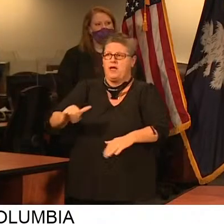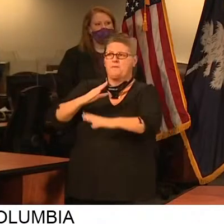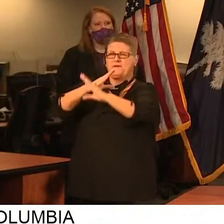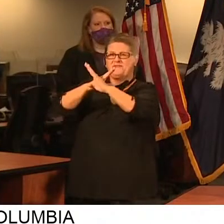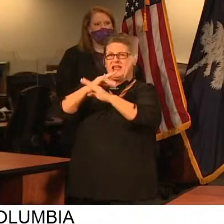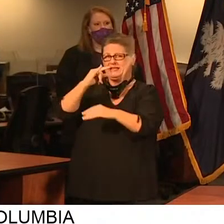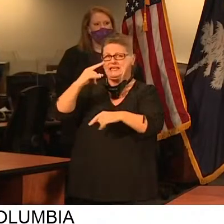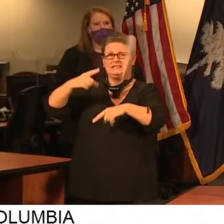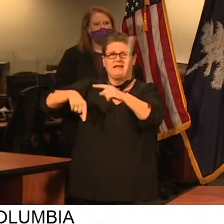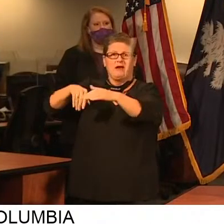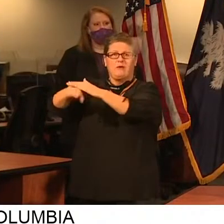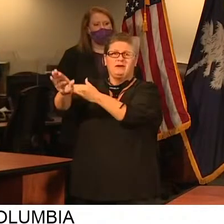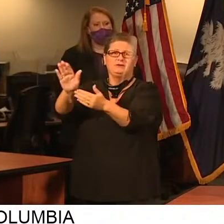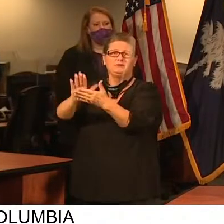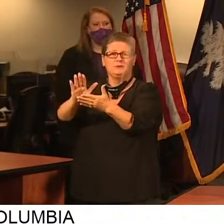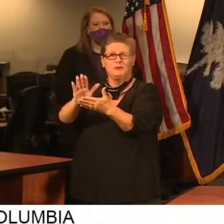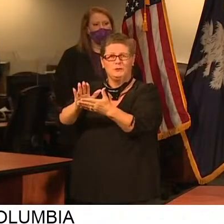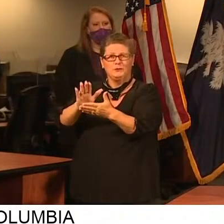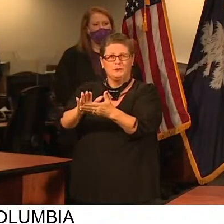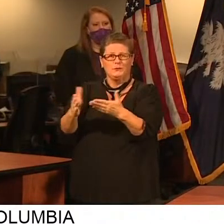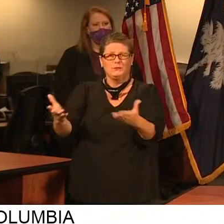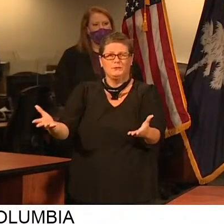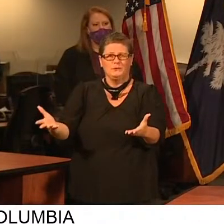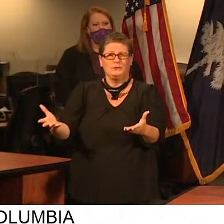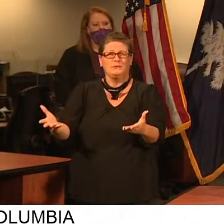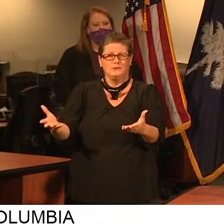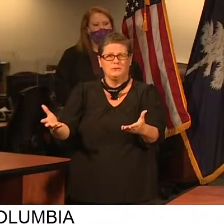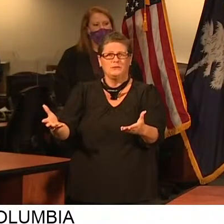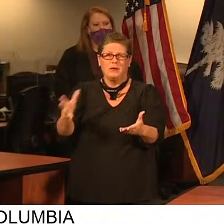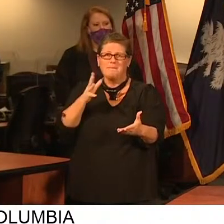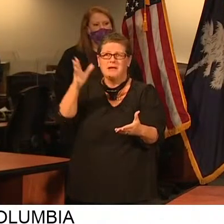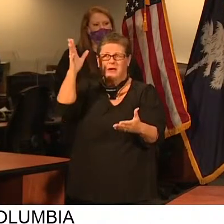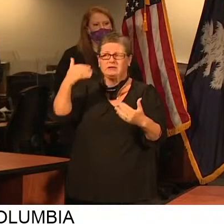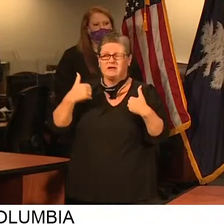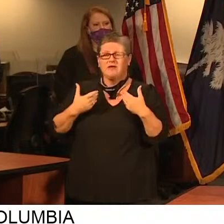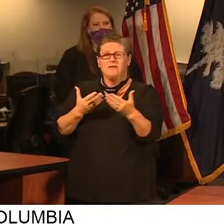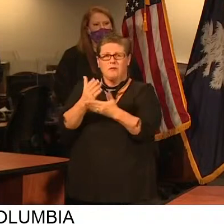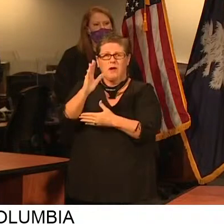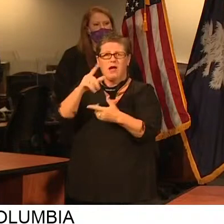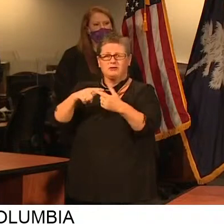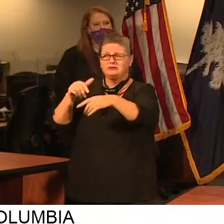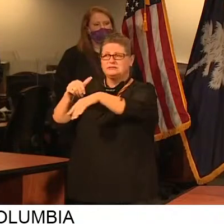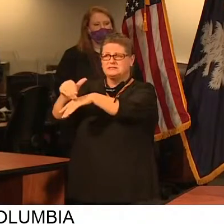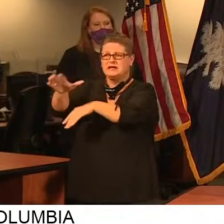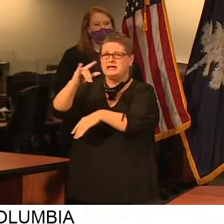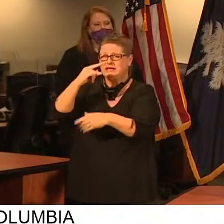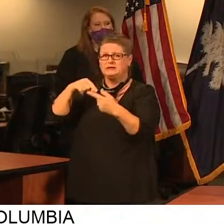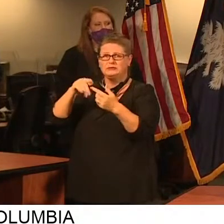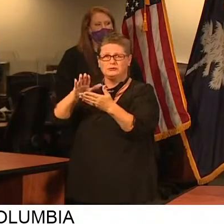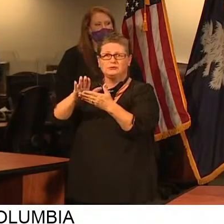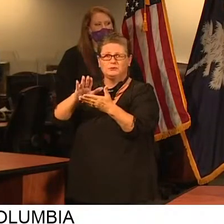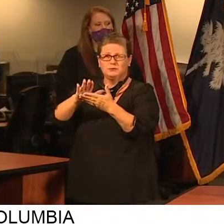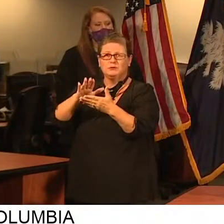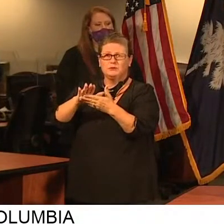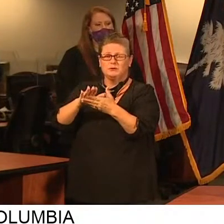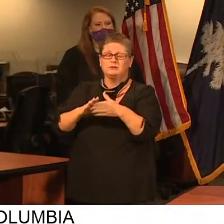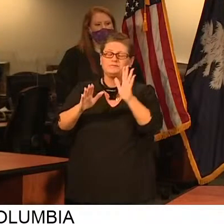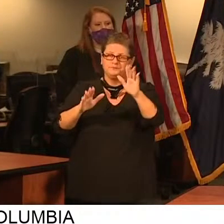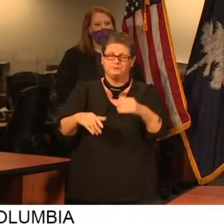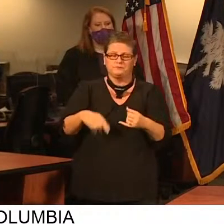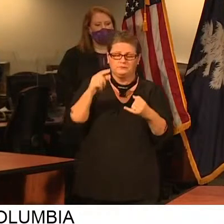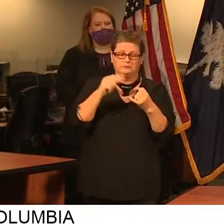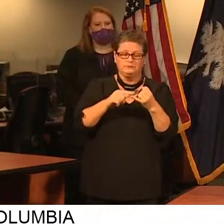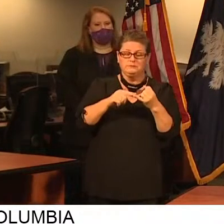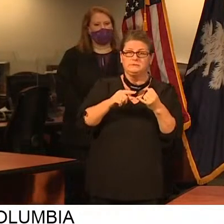reason for not allowing those children, those parents, to send their children to schools. Finally, I have proposed an